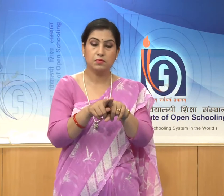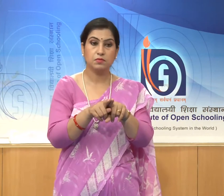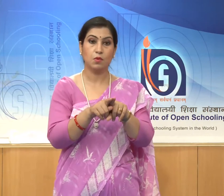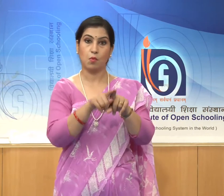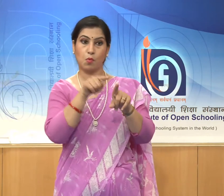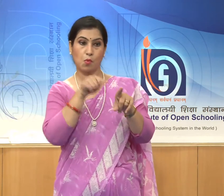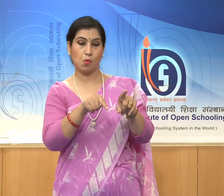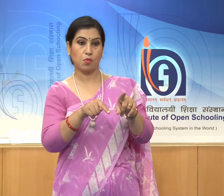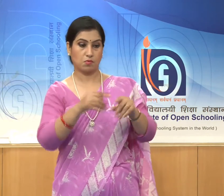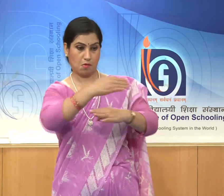the architecture.